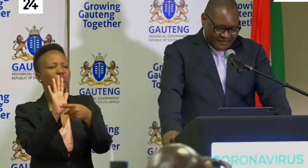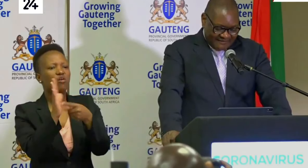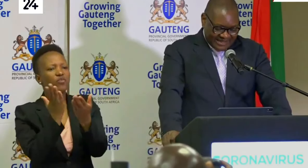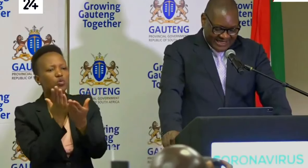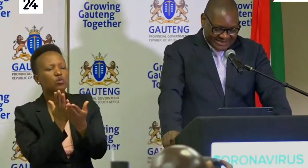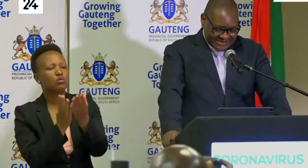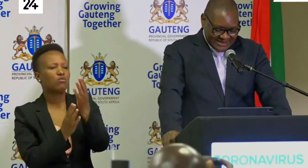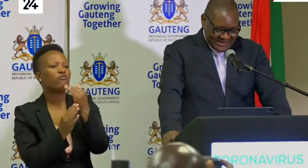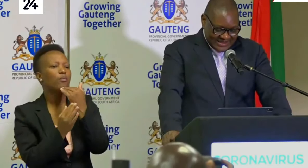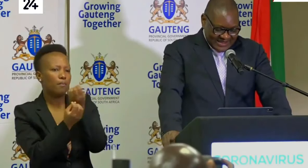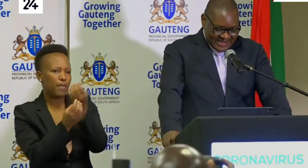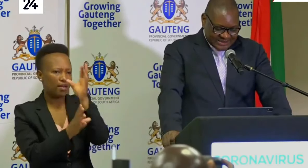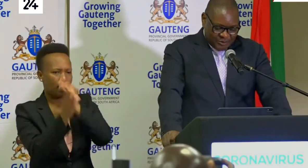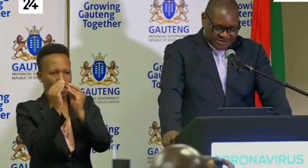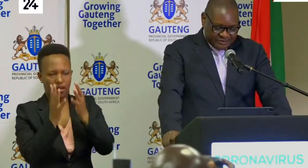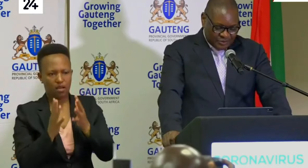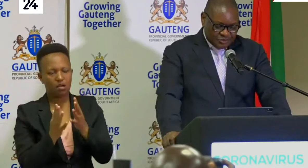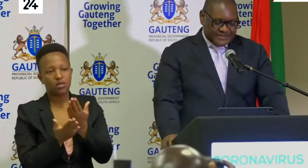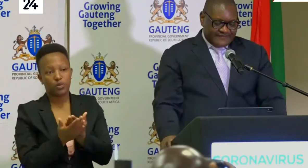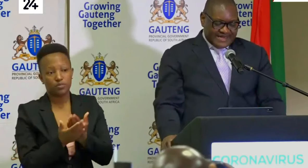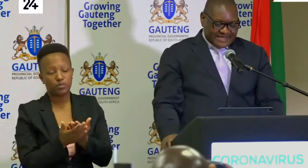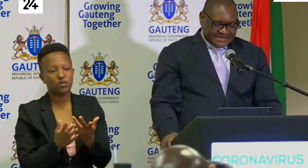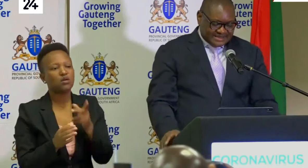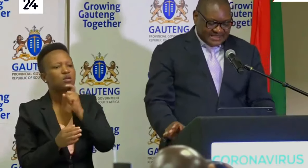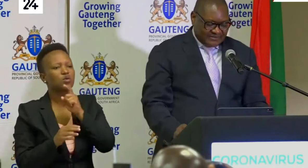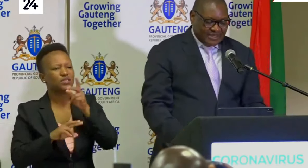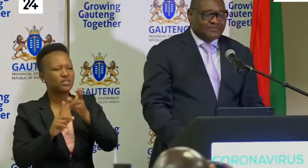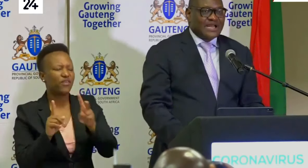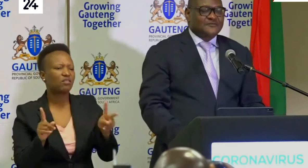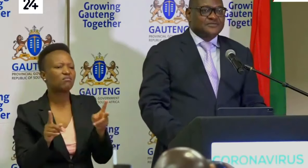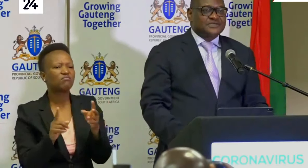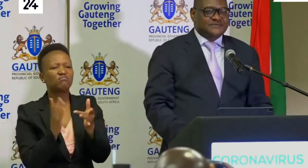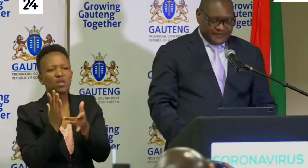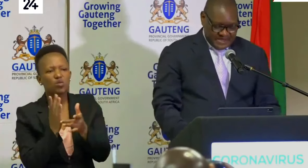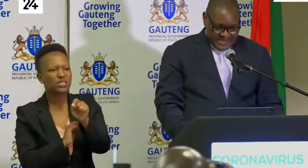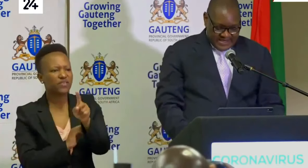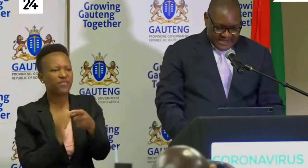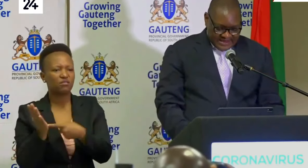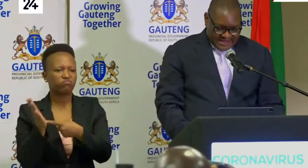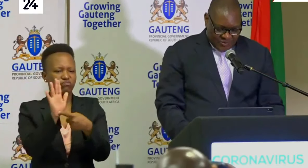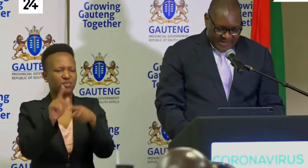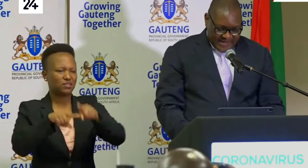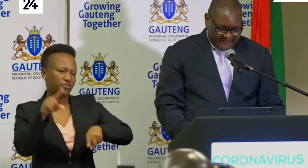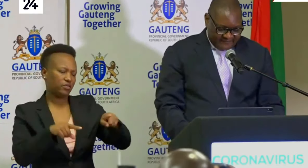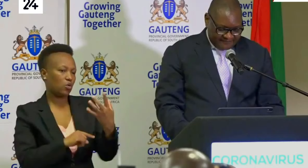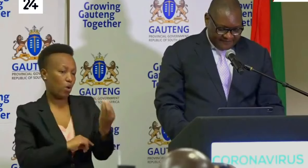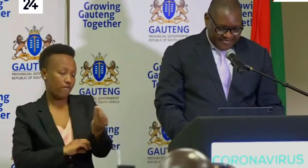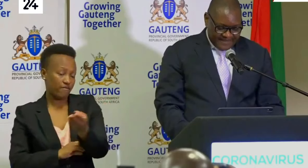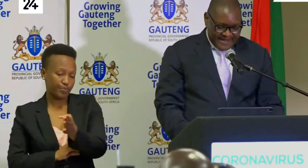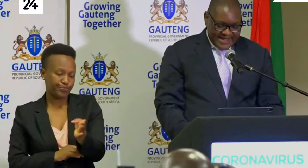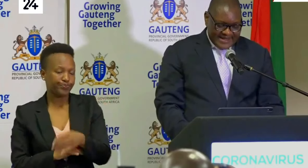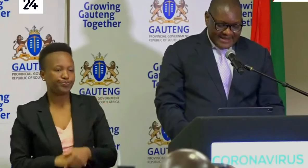many of our learners as possible using various digital platforms that we have.